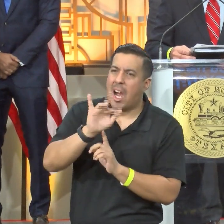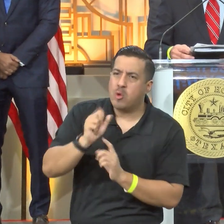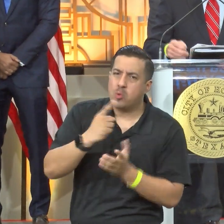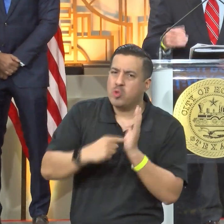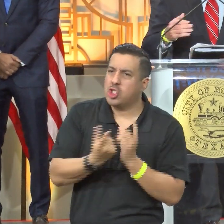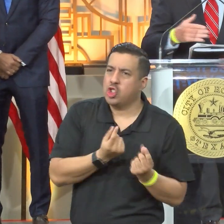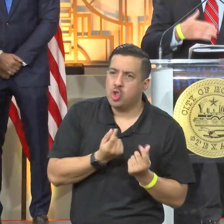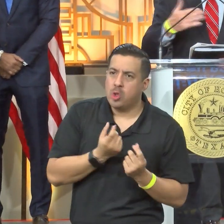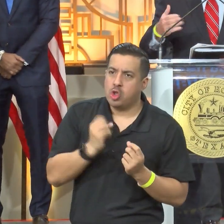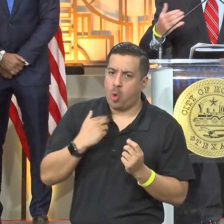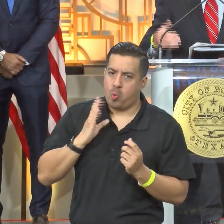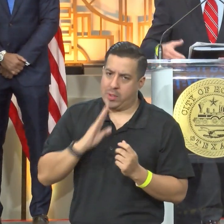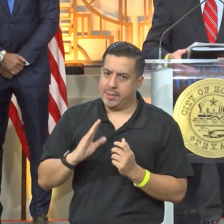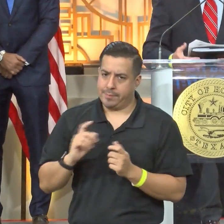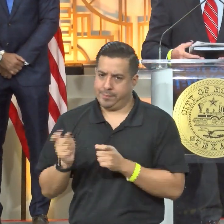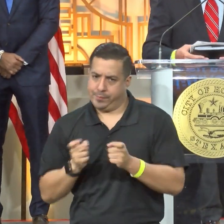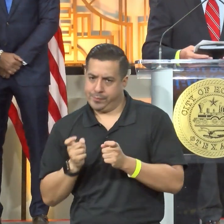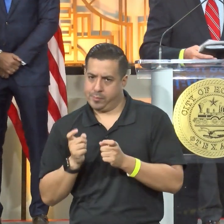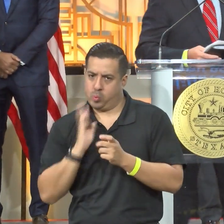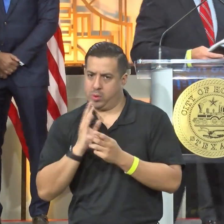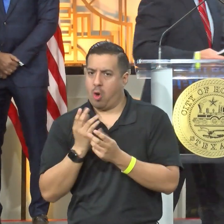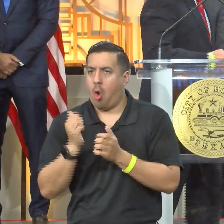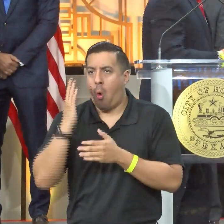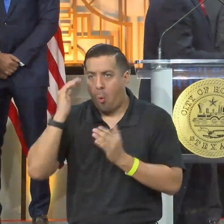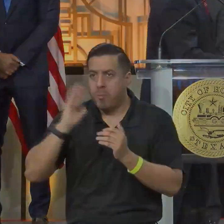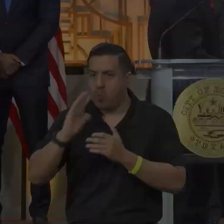get ahead of it and therefore get us all back on track